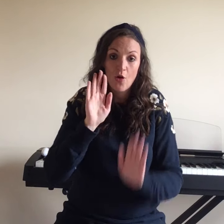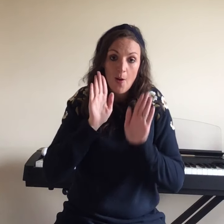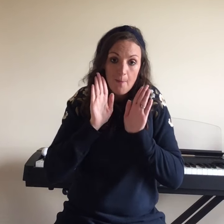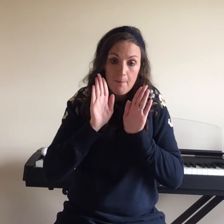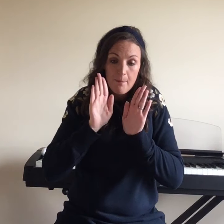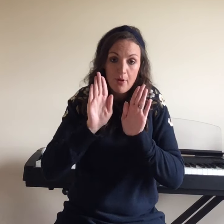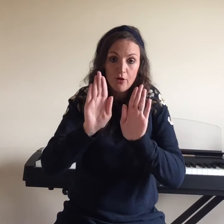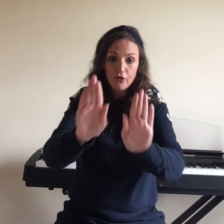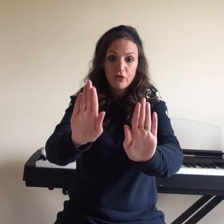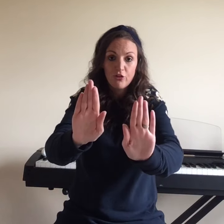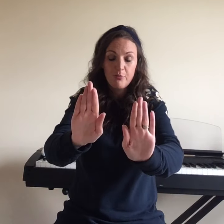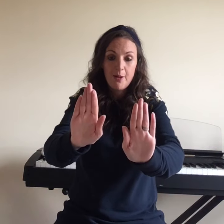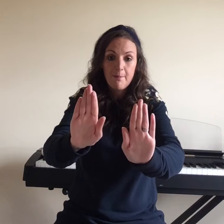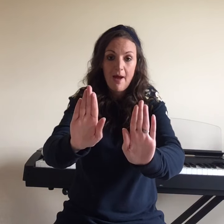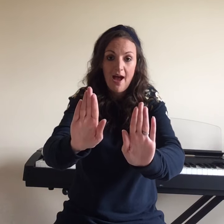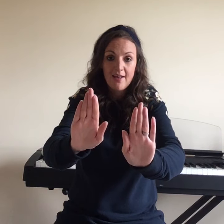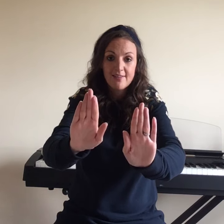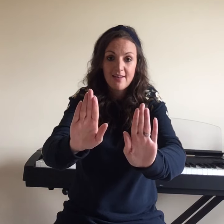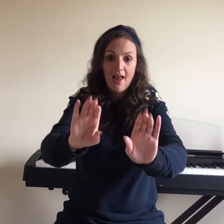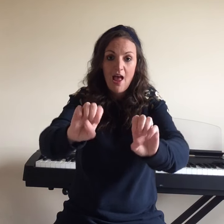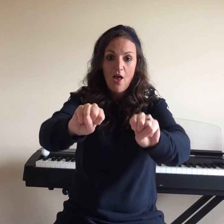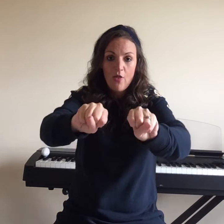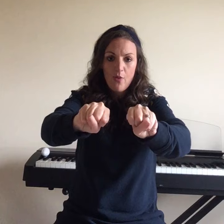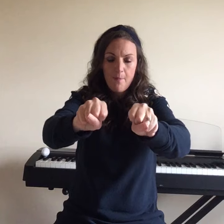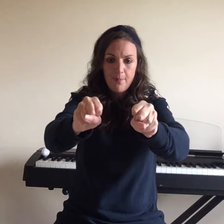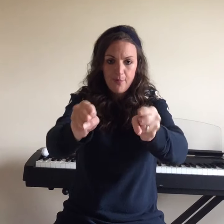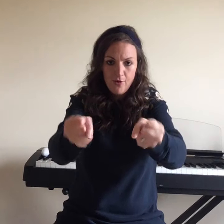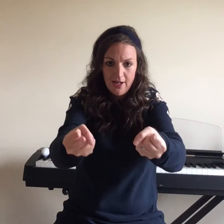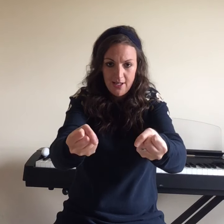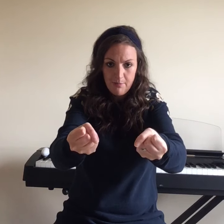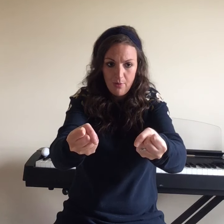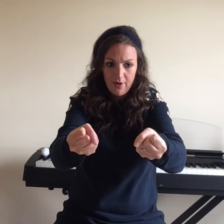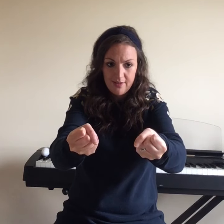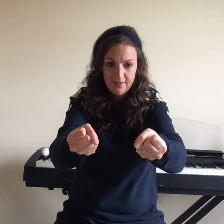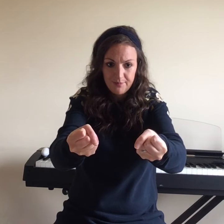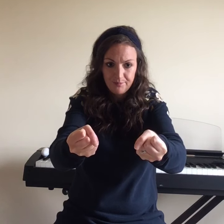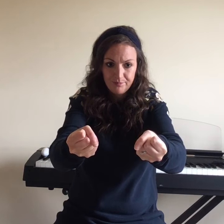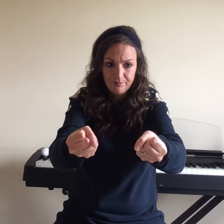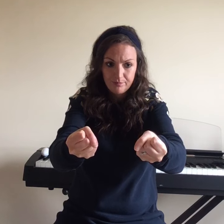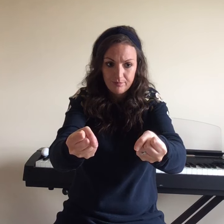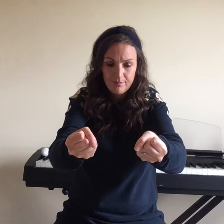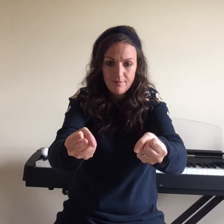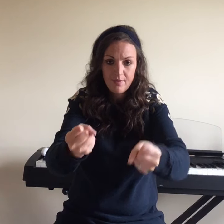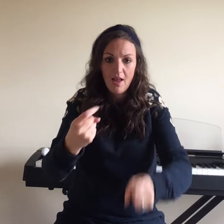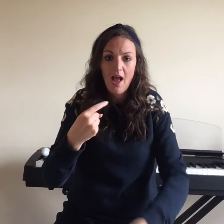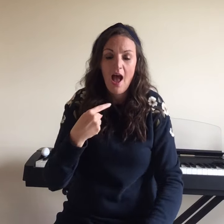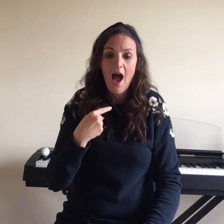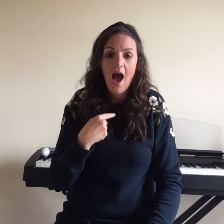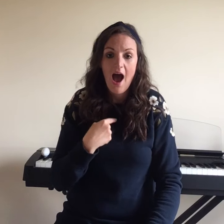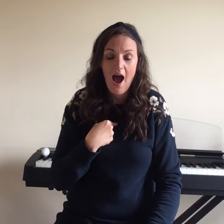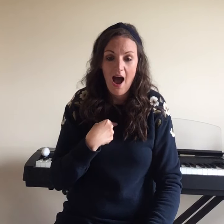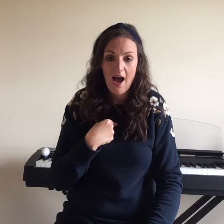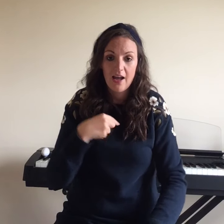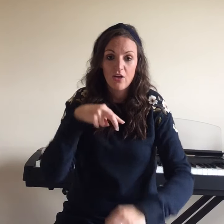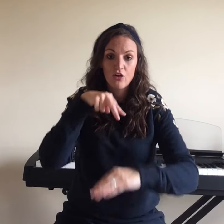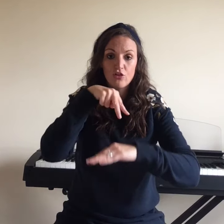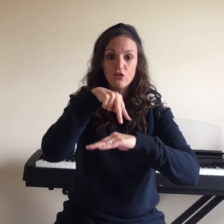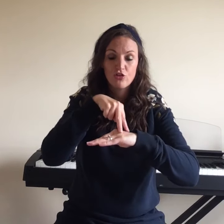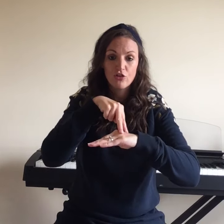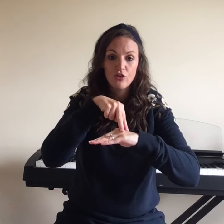push me past the breaking point. I stood